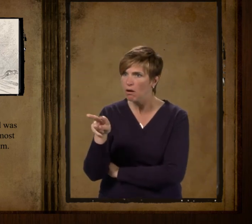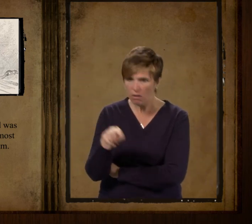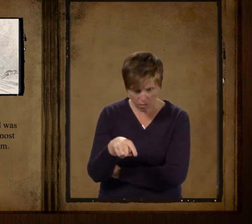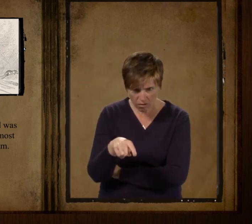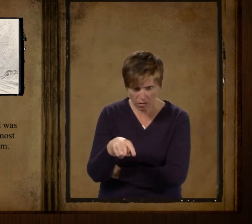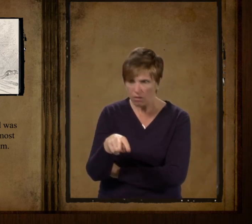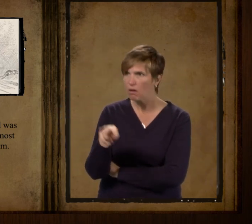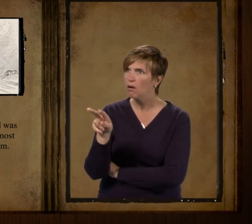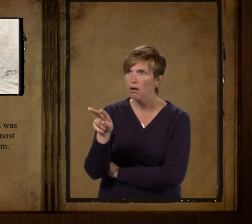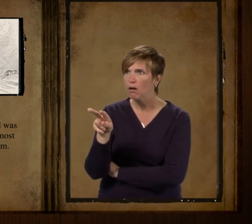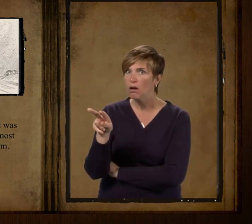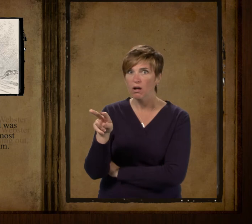believe him